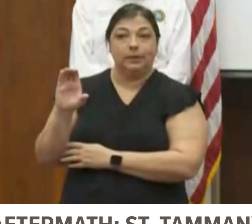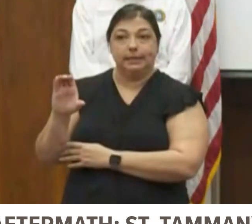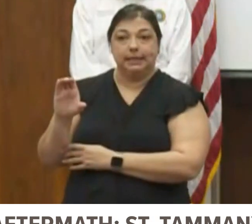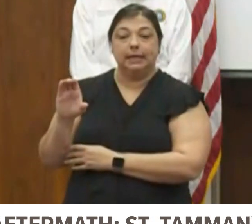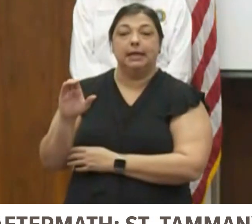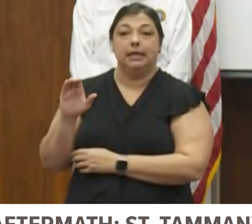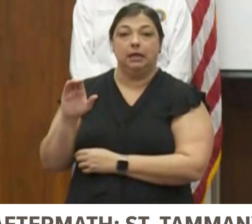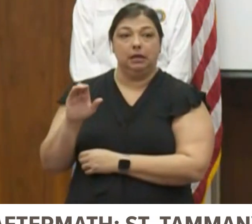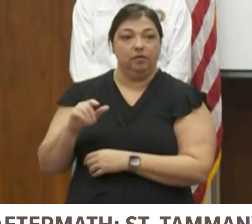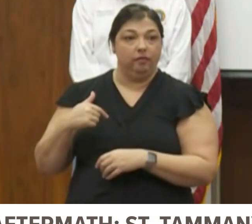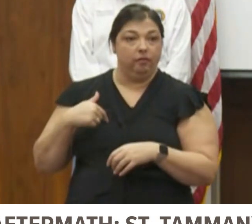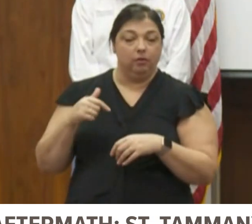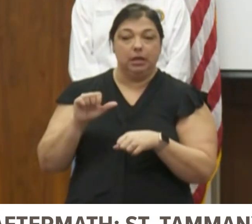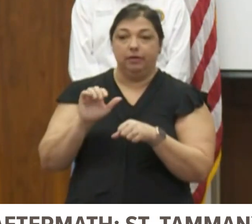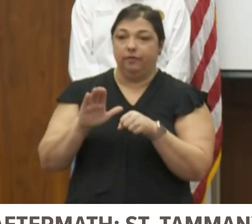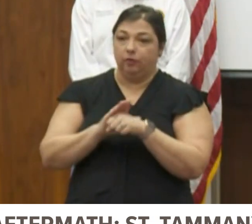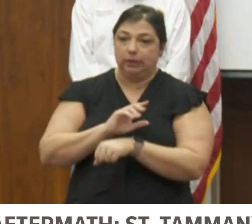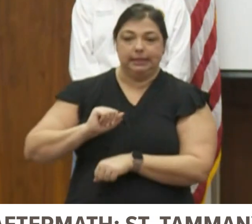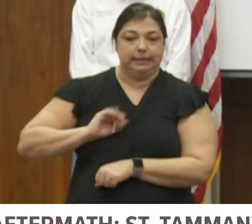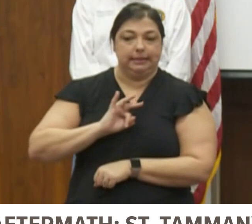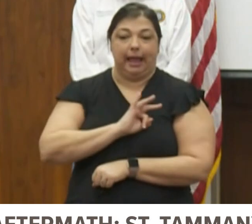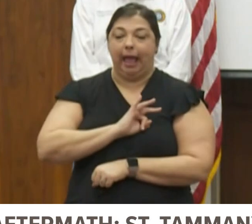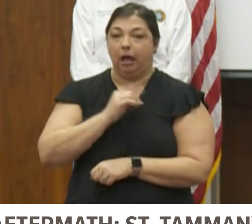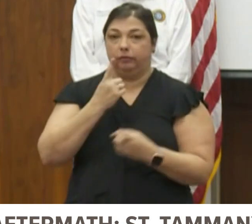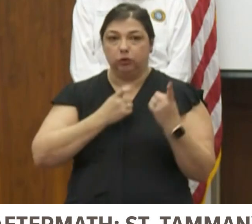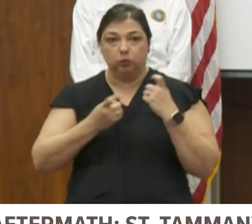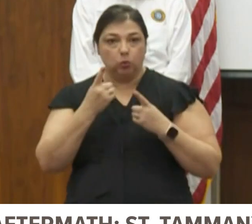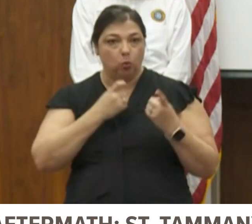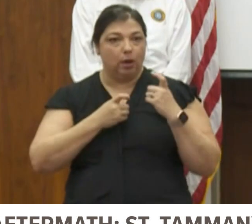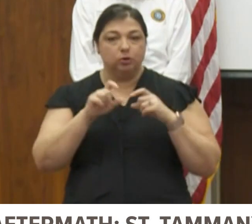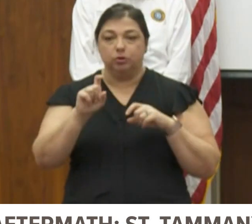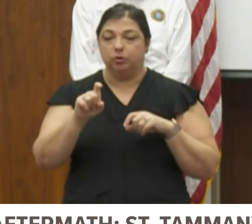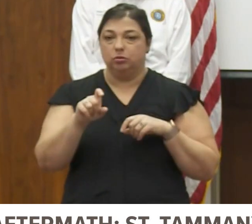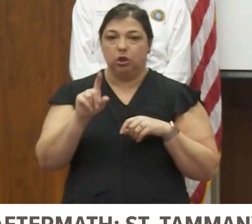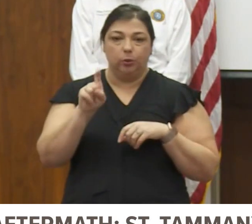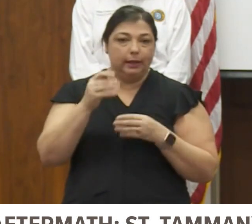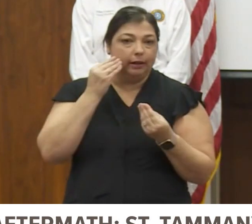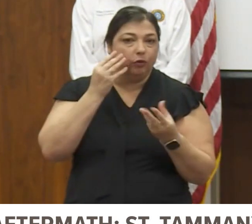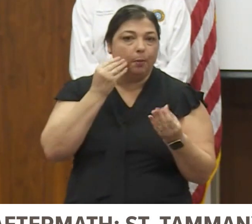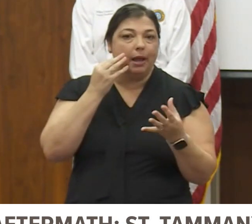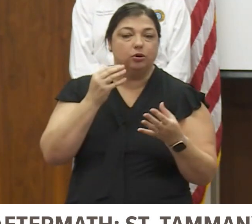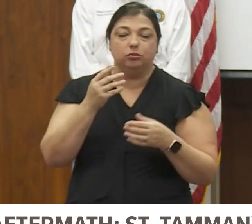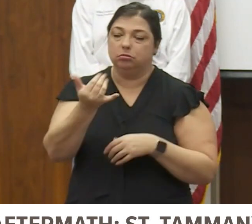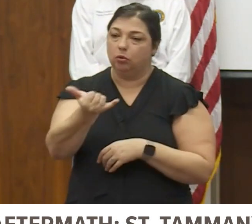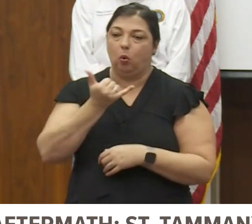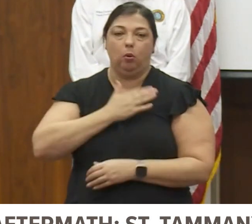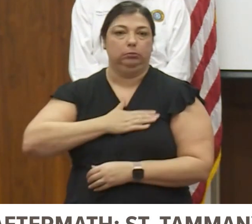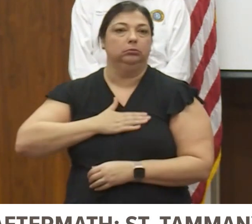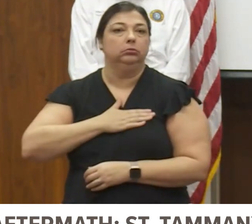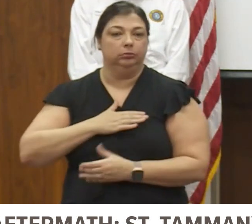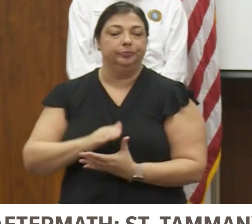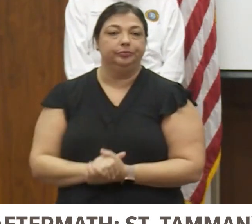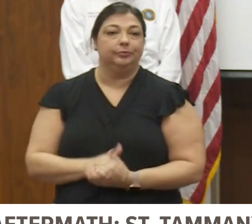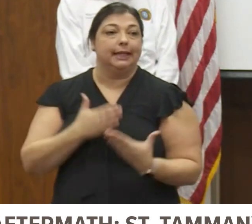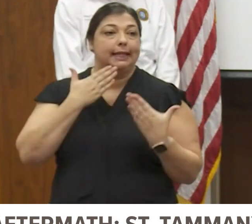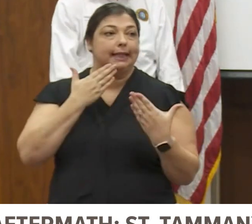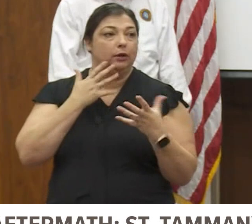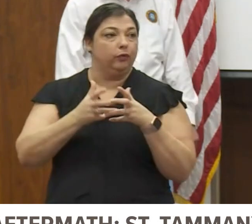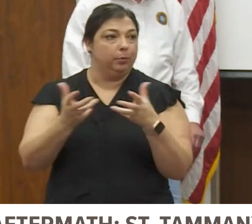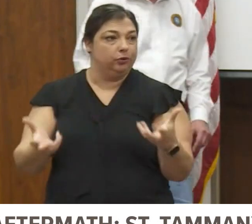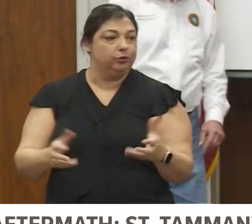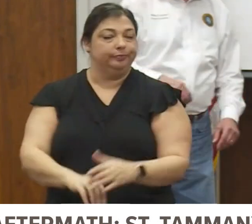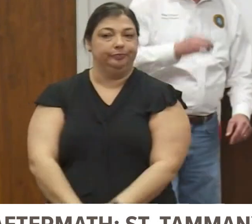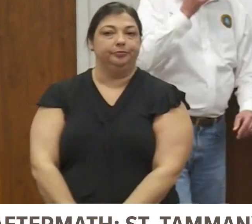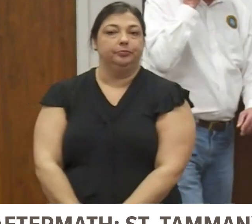staff, if you have questions and different things like that of what's going on, you just need information, by all means, give us a call. Thank you very much.